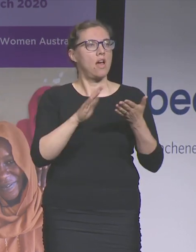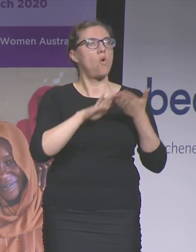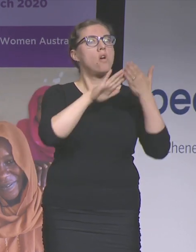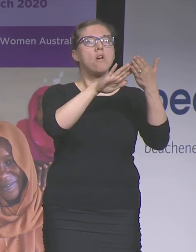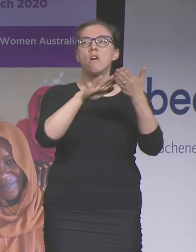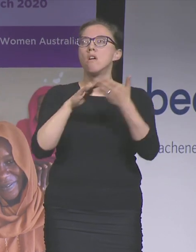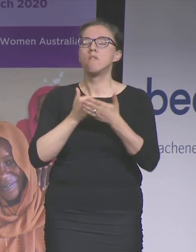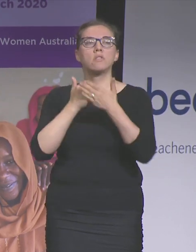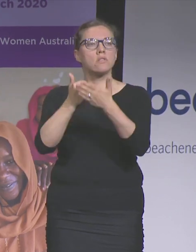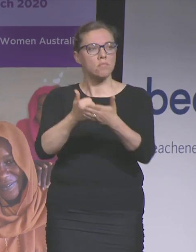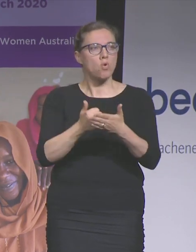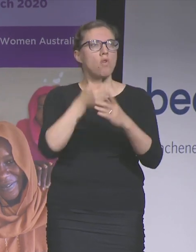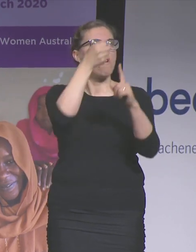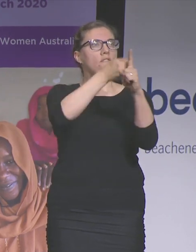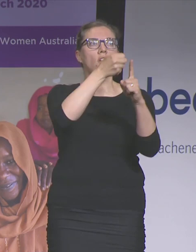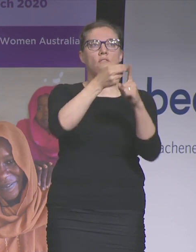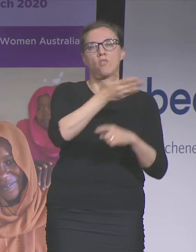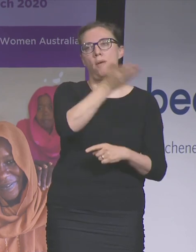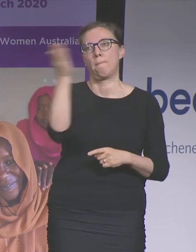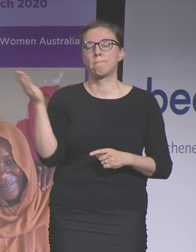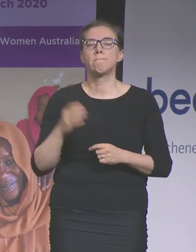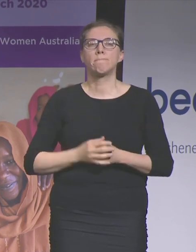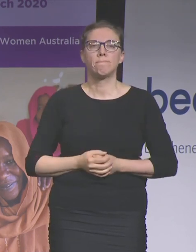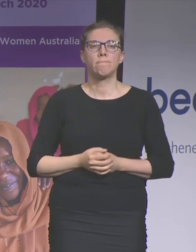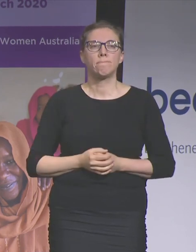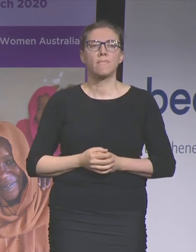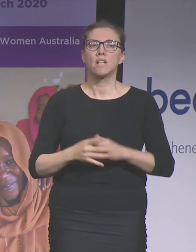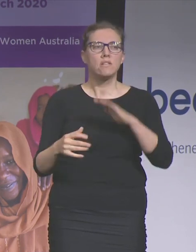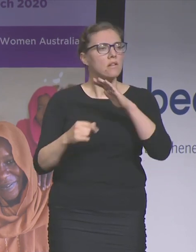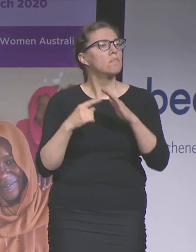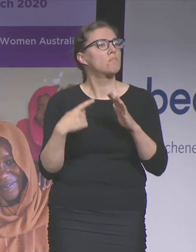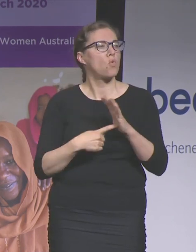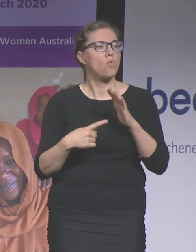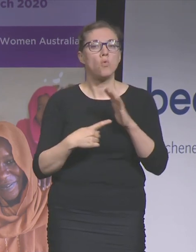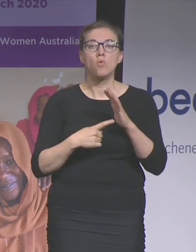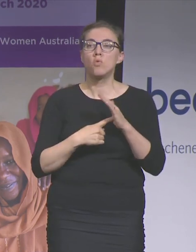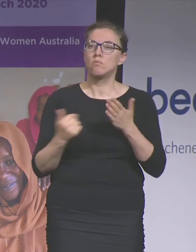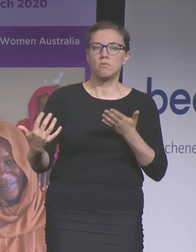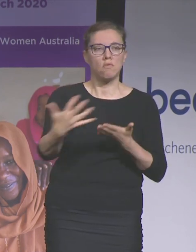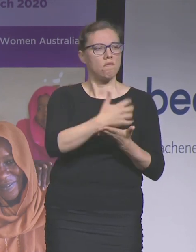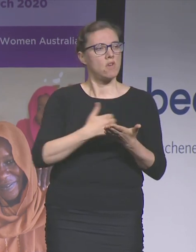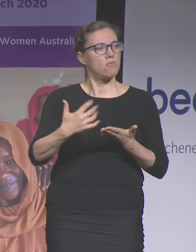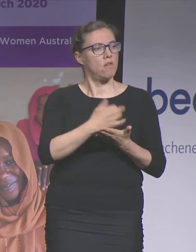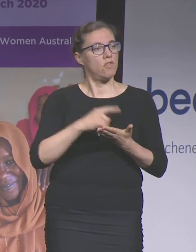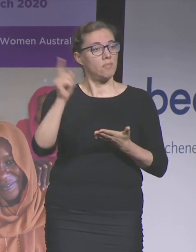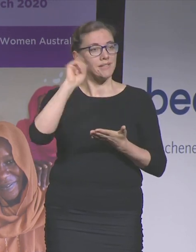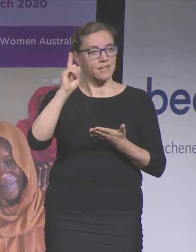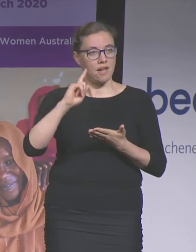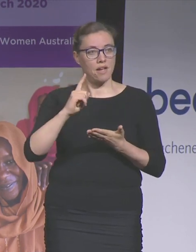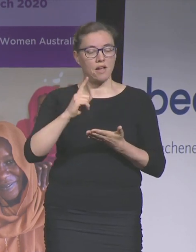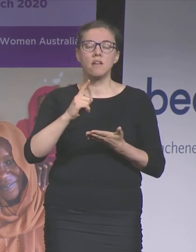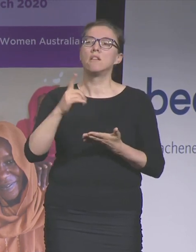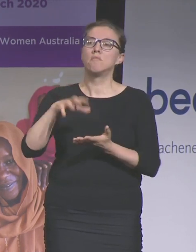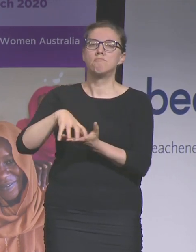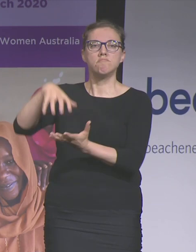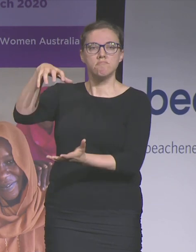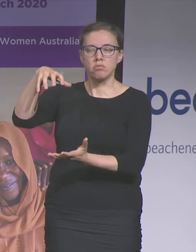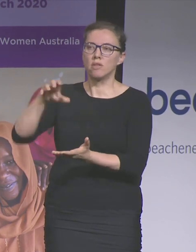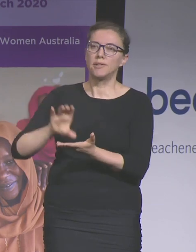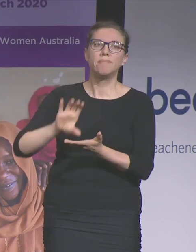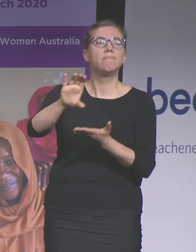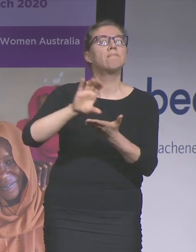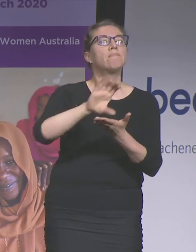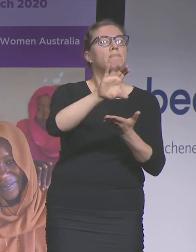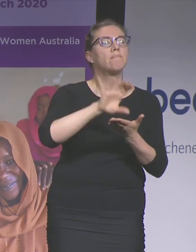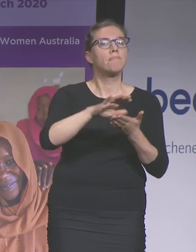particularly important that the proceeds from this event go to supporting the work that UN Women Australia is doing, primarily in the Asia-Pacific